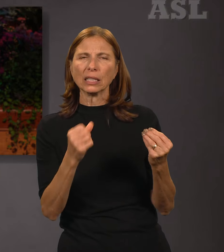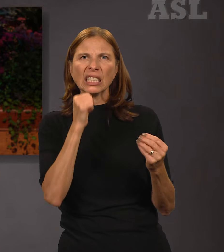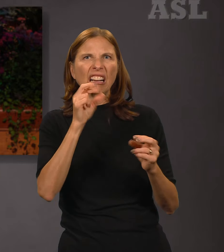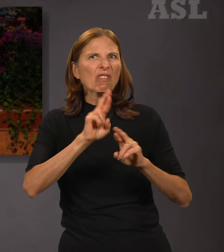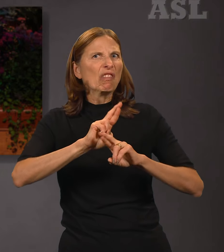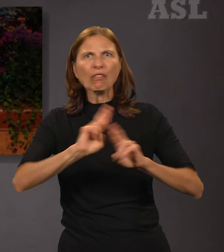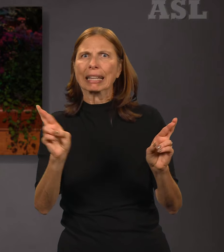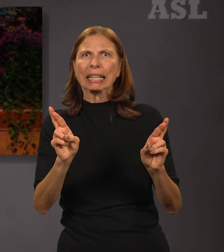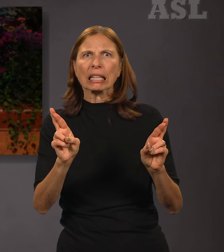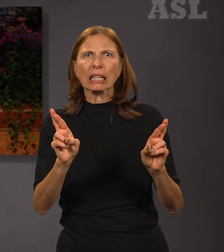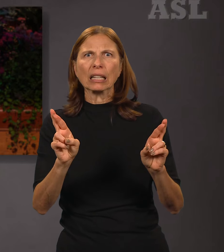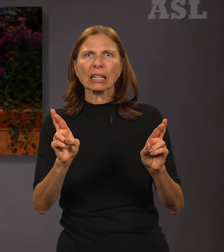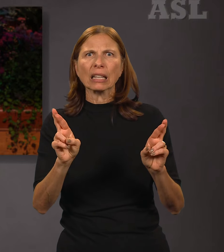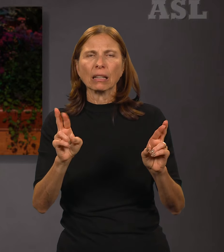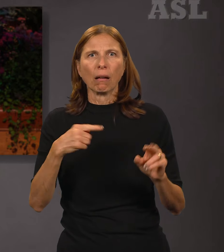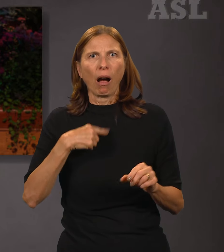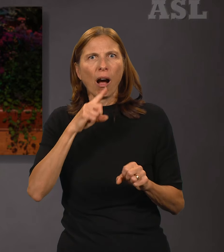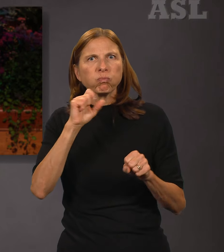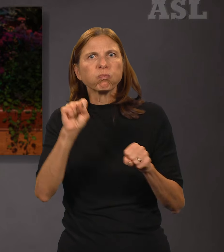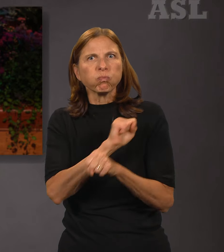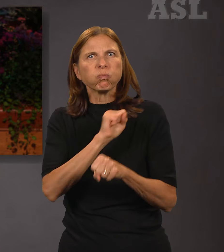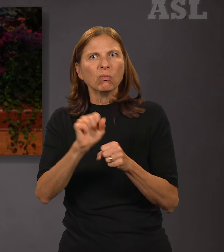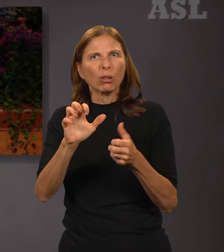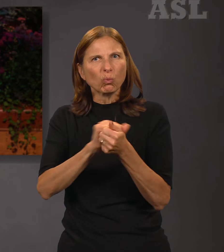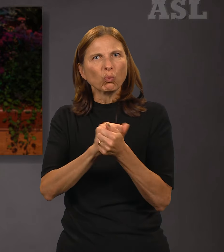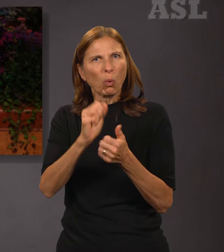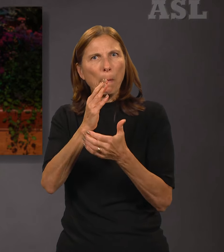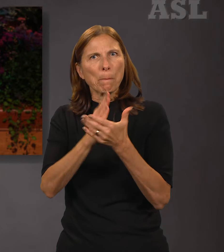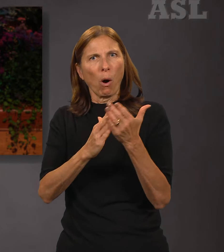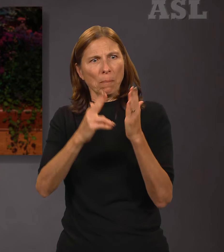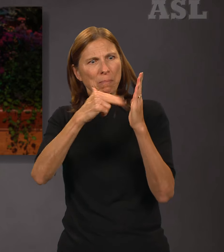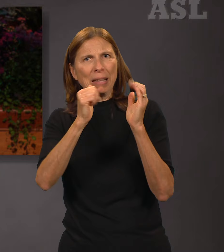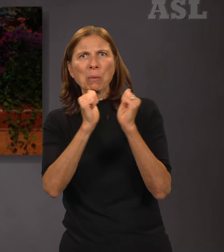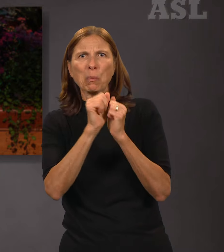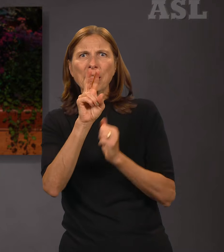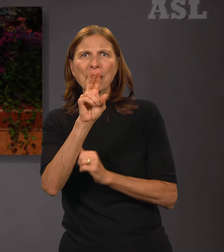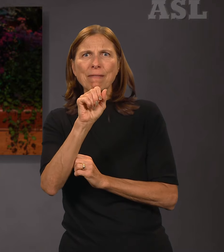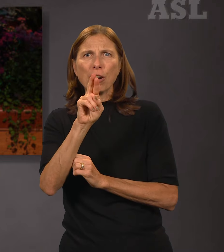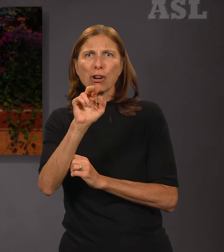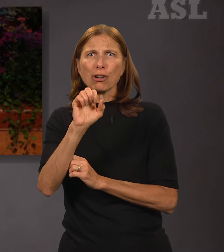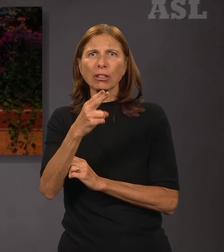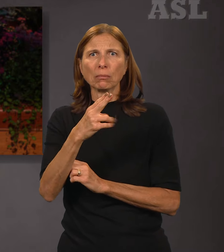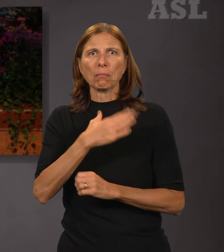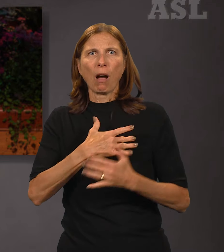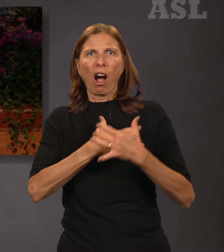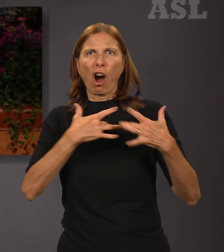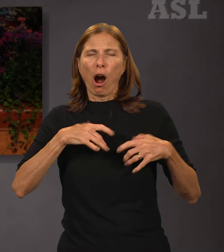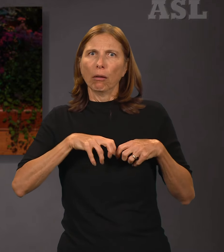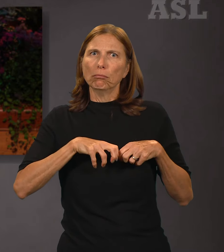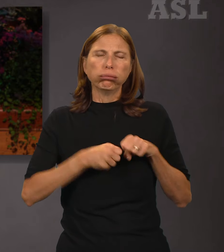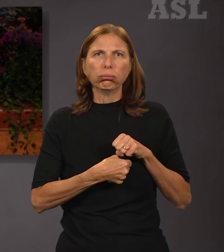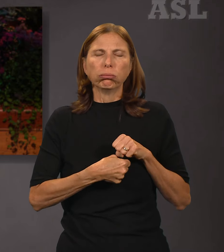I had literally wiped away a portion of my painting with the varnish. Oh, how my heart sank.